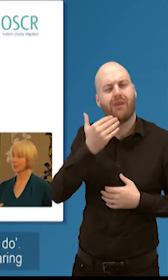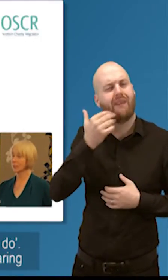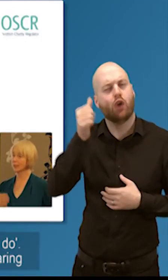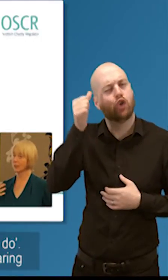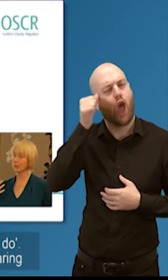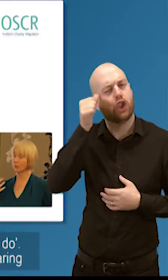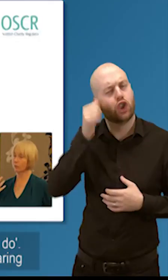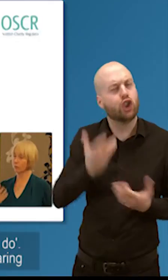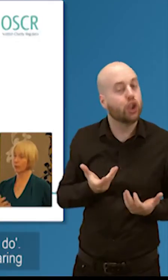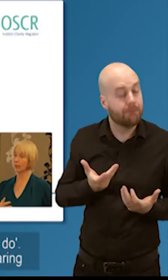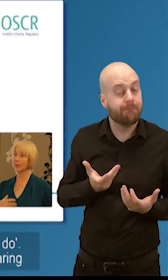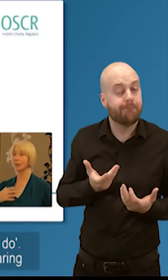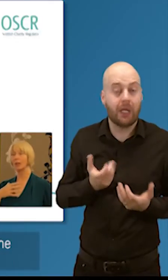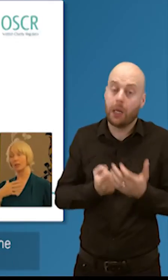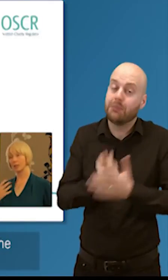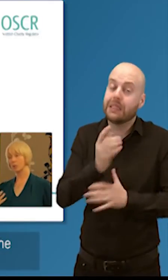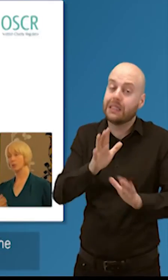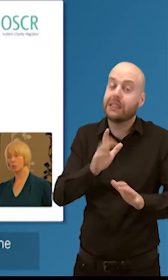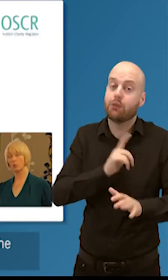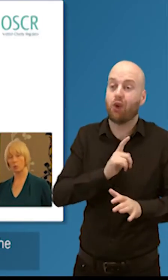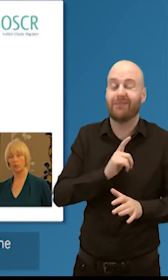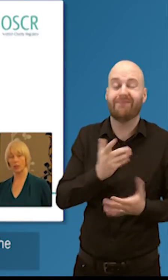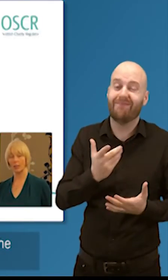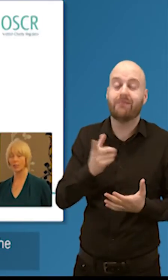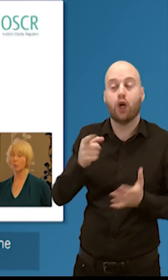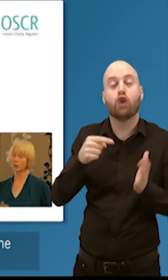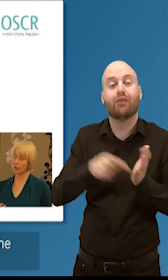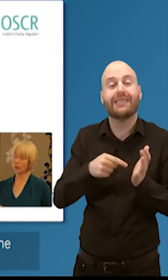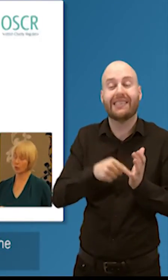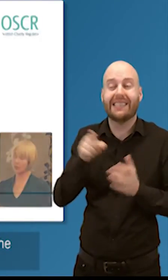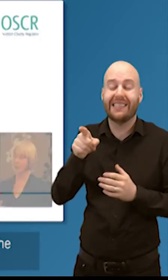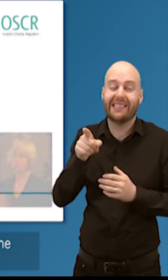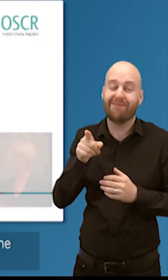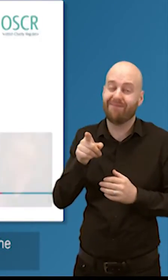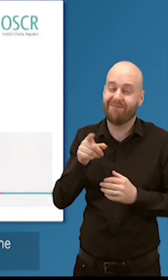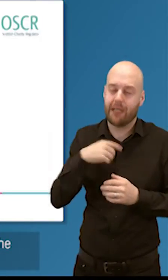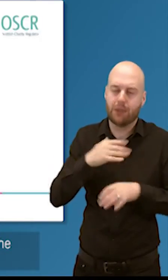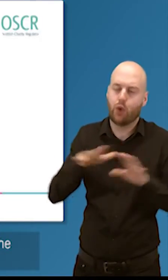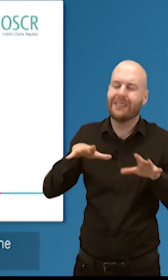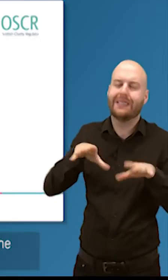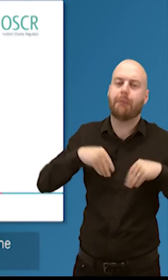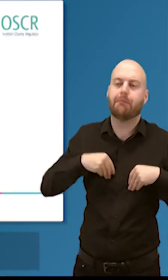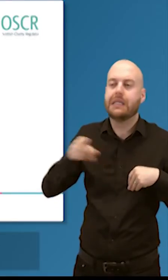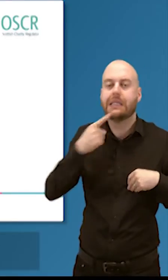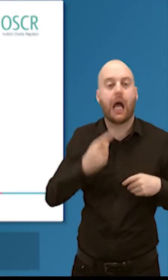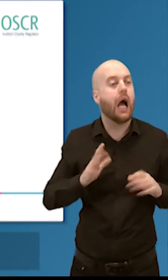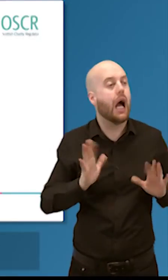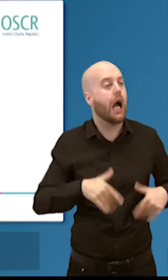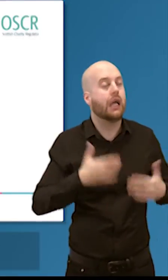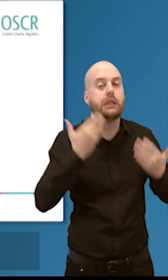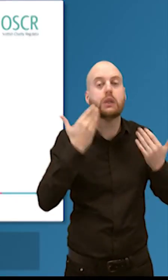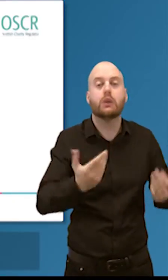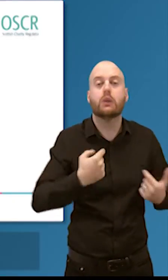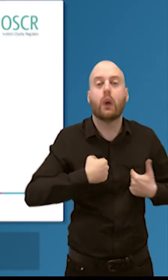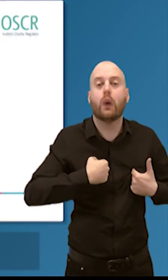very seriously um if if we're hearing that that something's going wrong in a charity but and the trustees appear not to know what they're what what